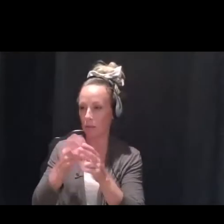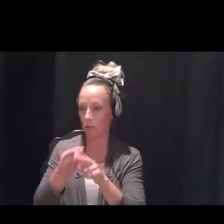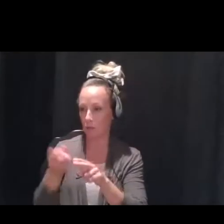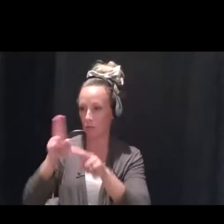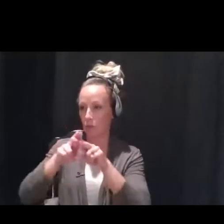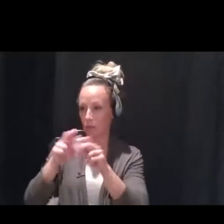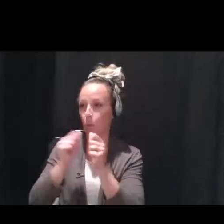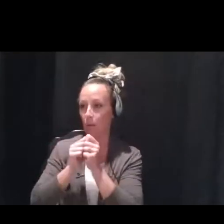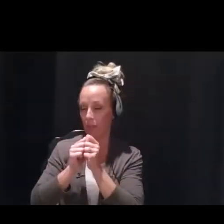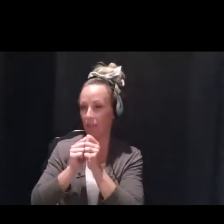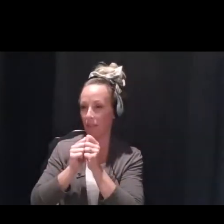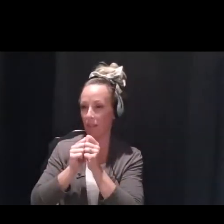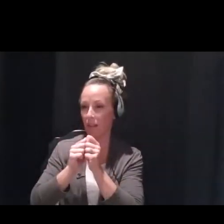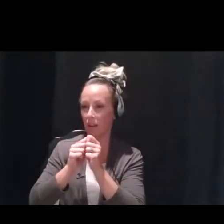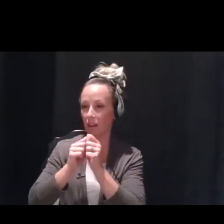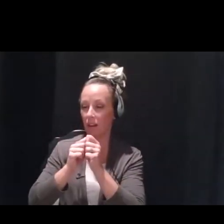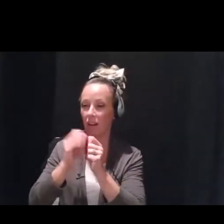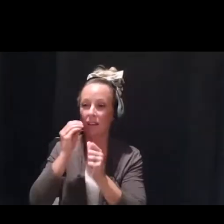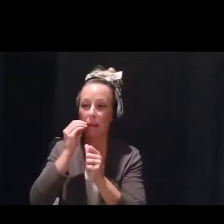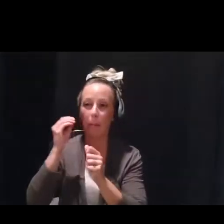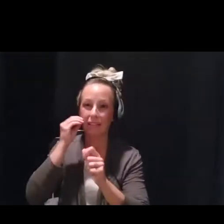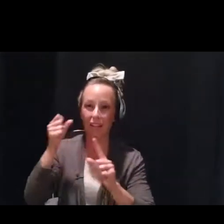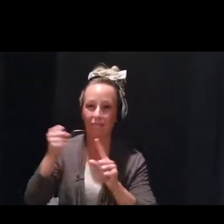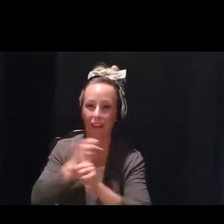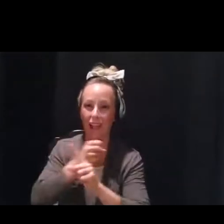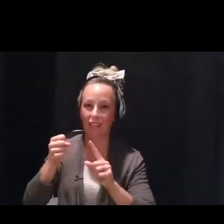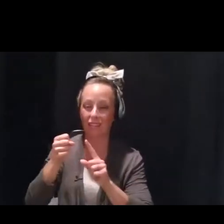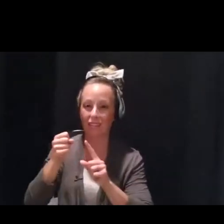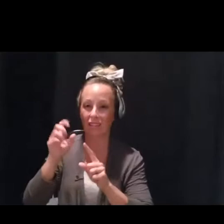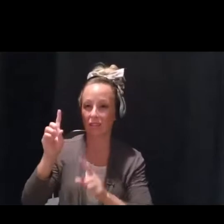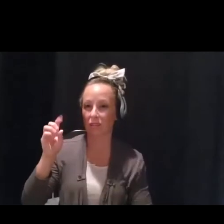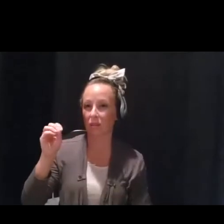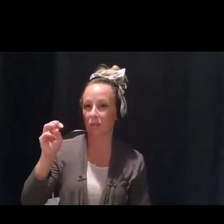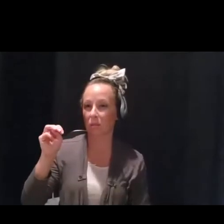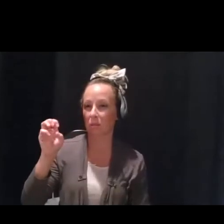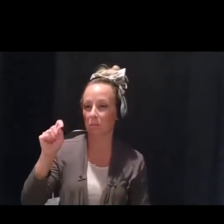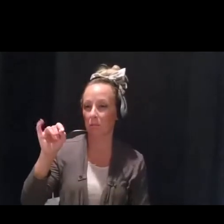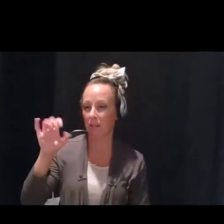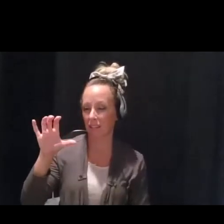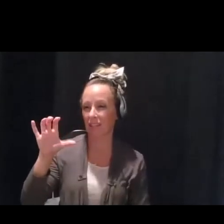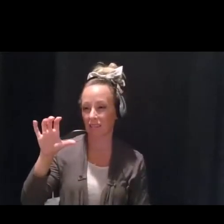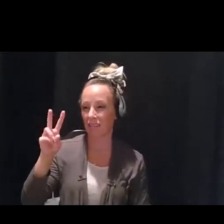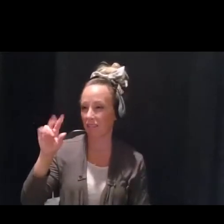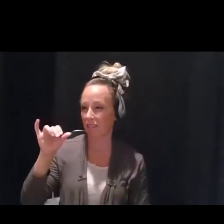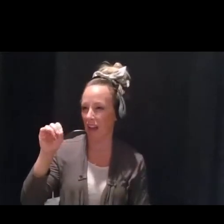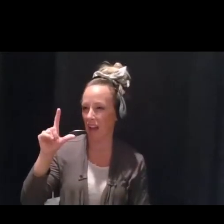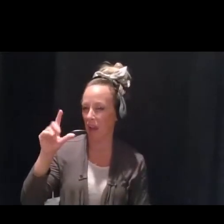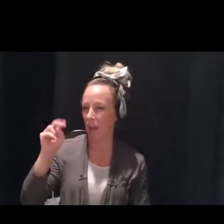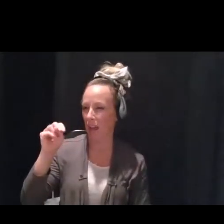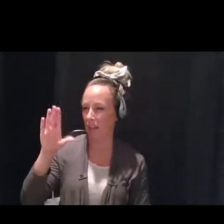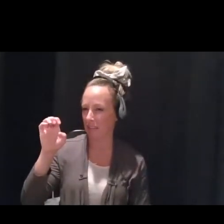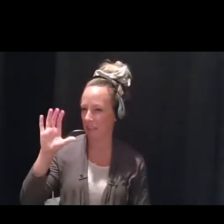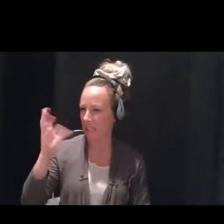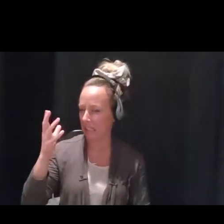domestic violence situations, and we have seen a particular challenge around being able to